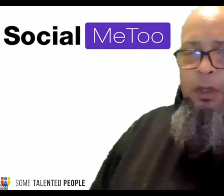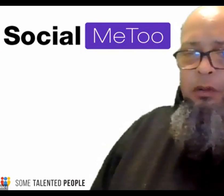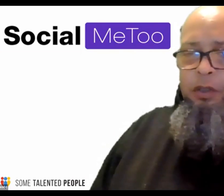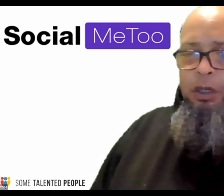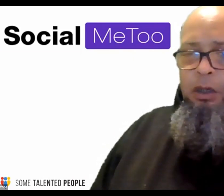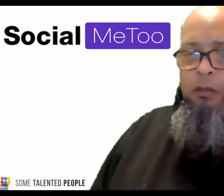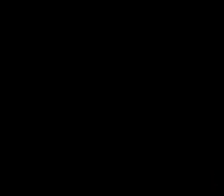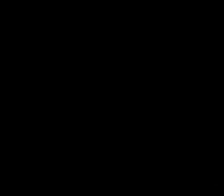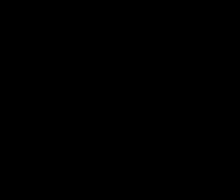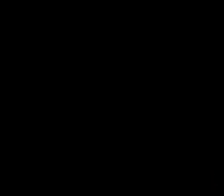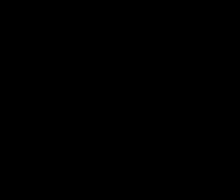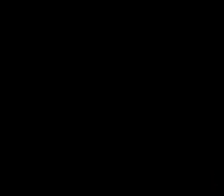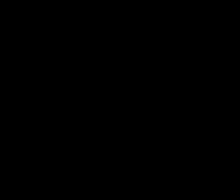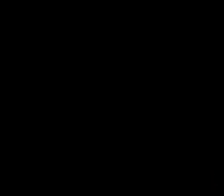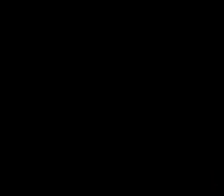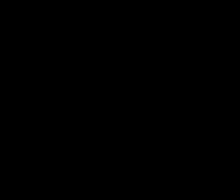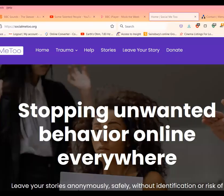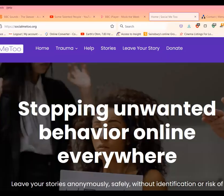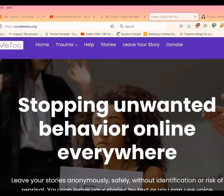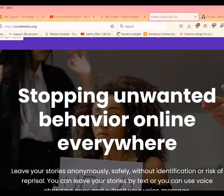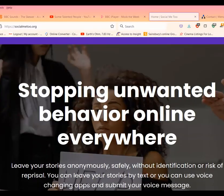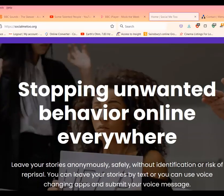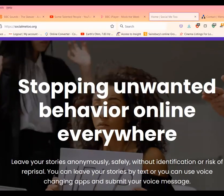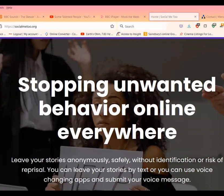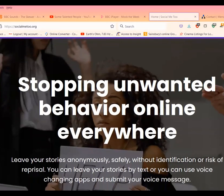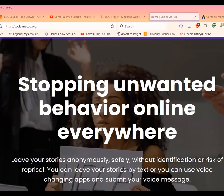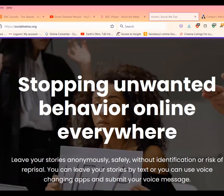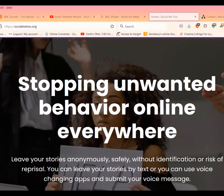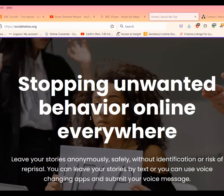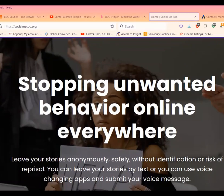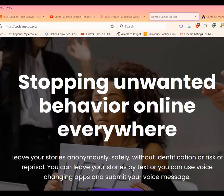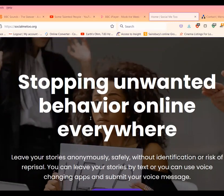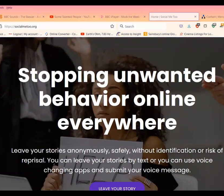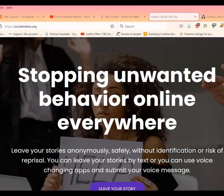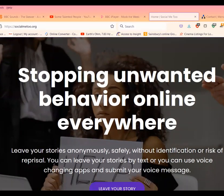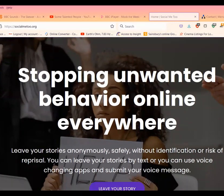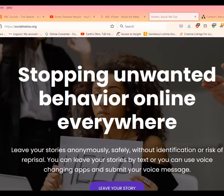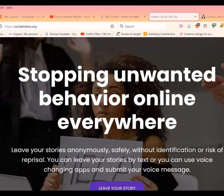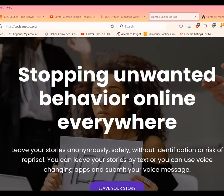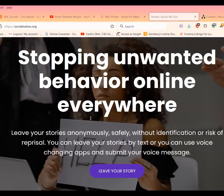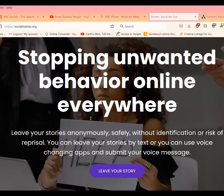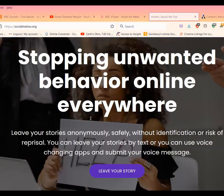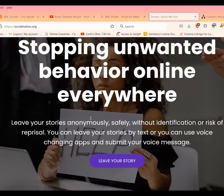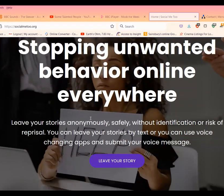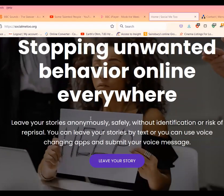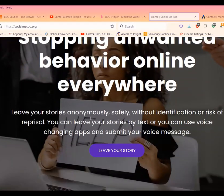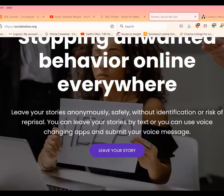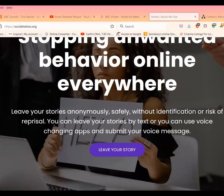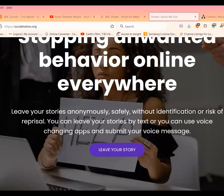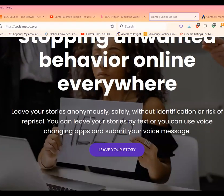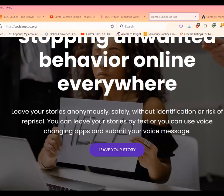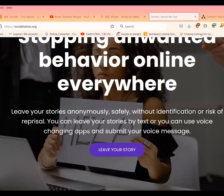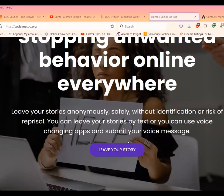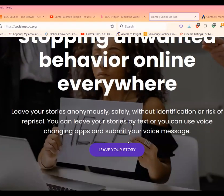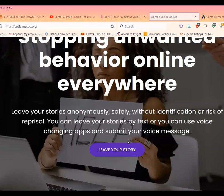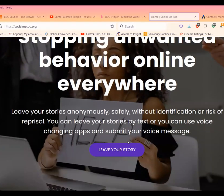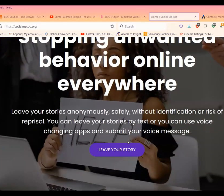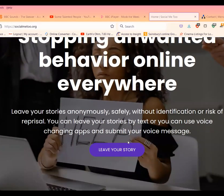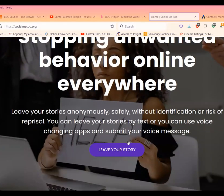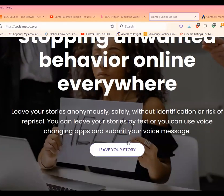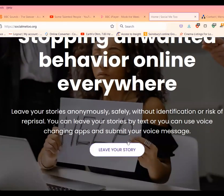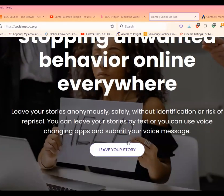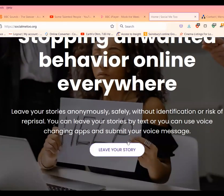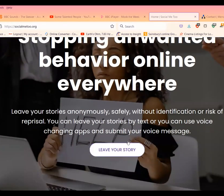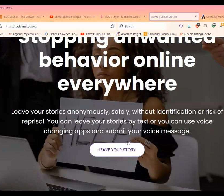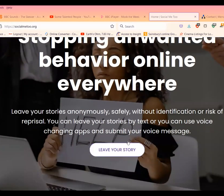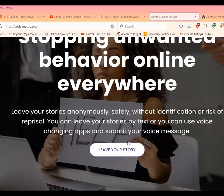i'll show you the website so as you can see that's what you'll see when you get to there and immediately you have